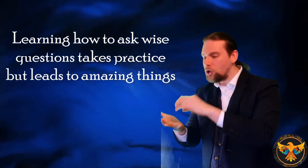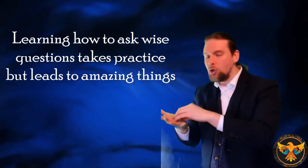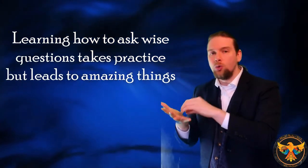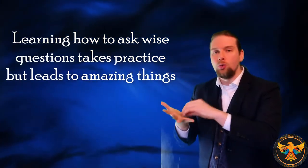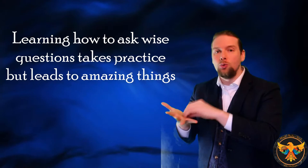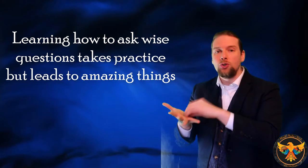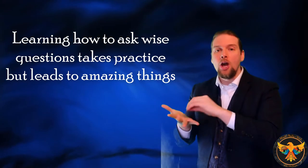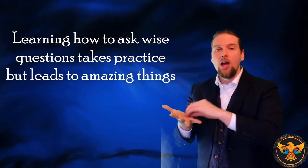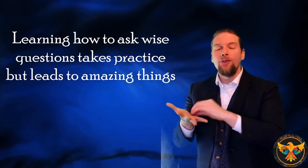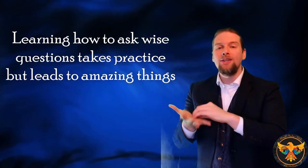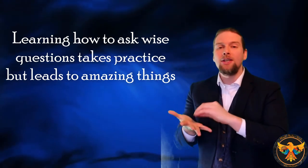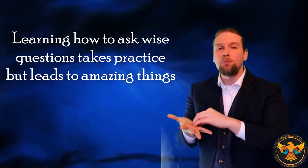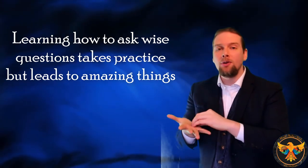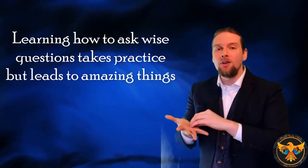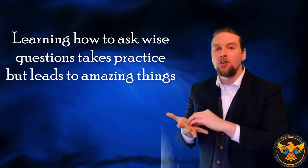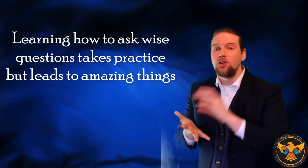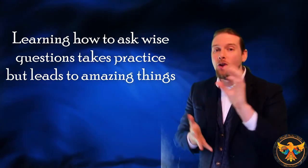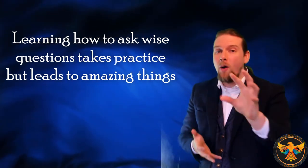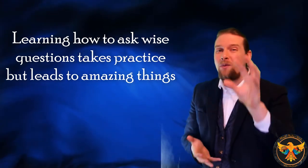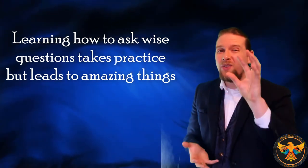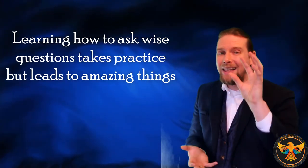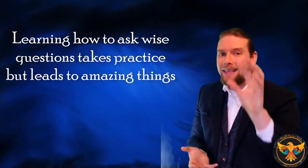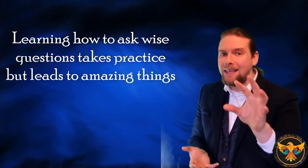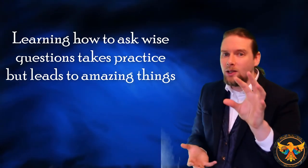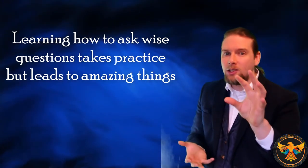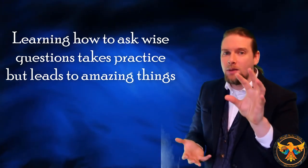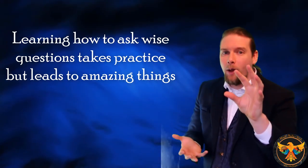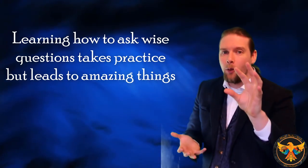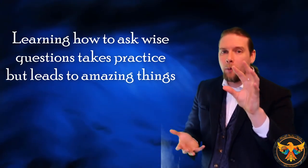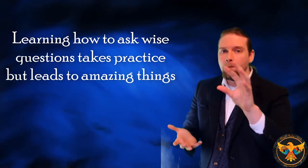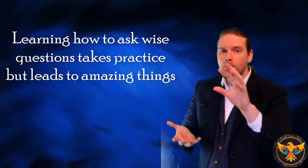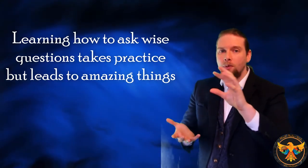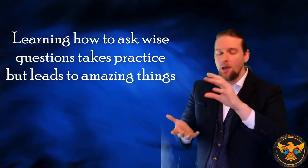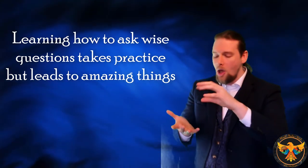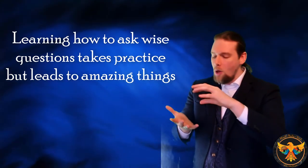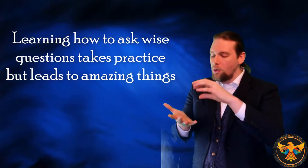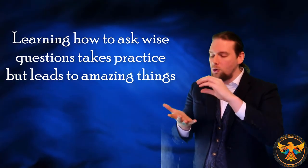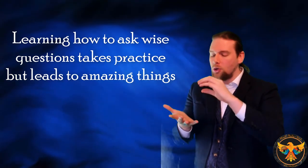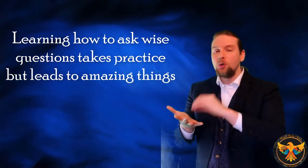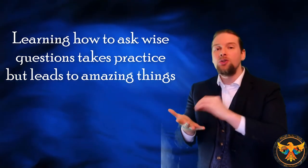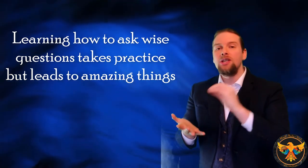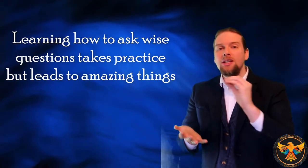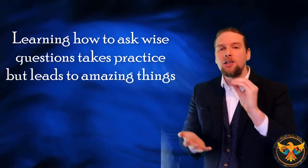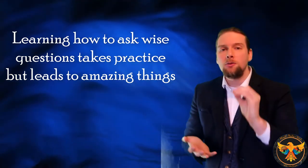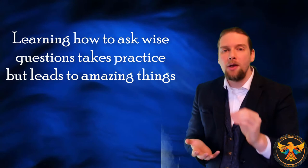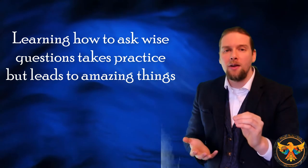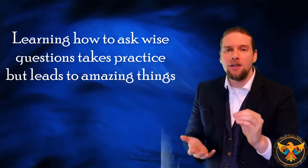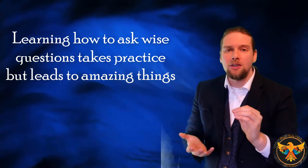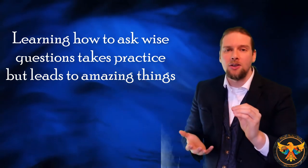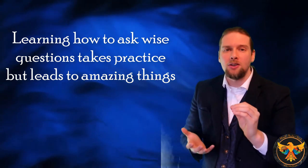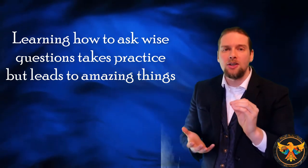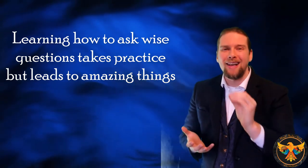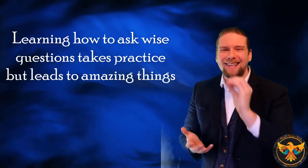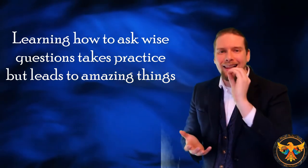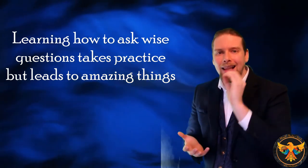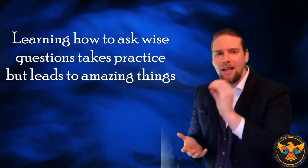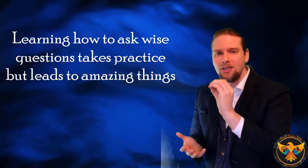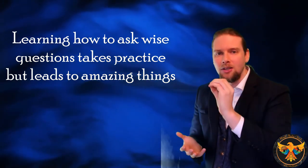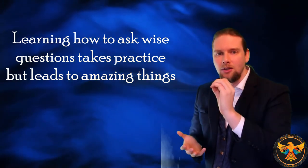use these experiences, not feeling guilty about them, but you can use these experiences as lessons